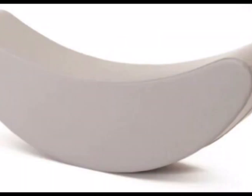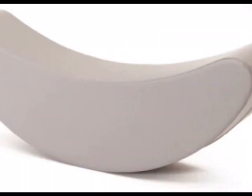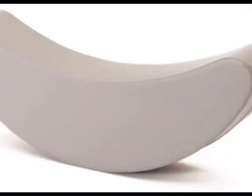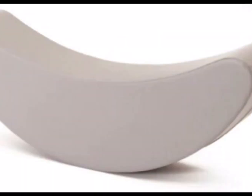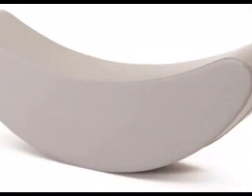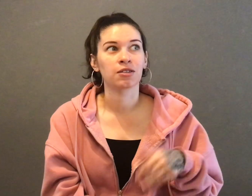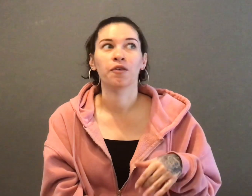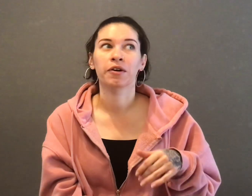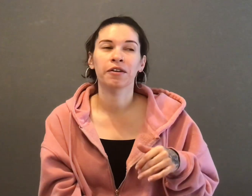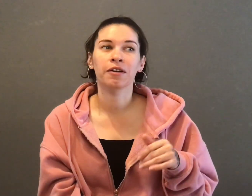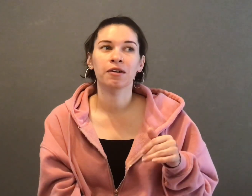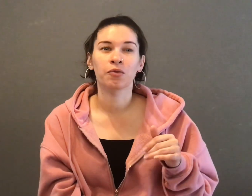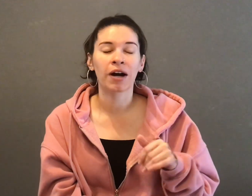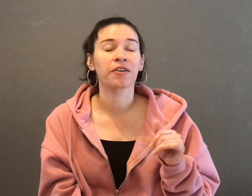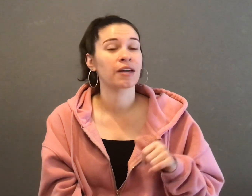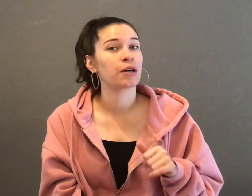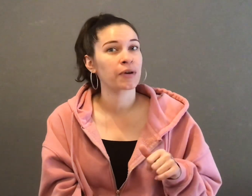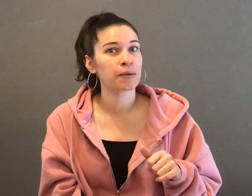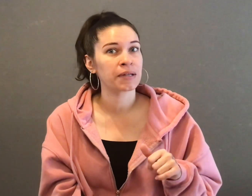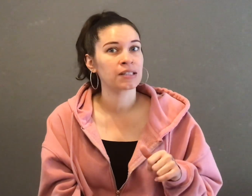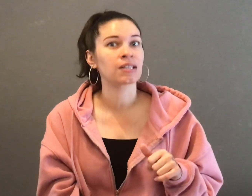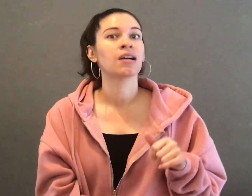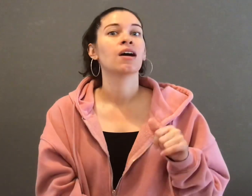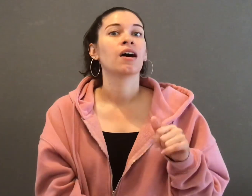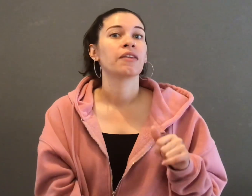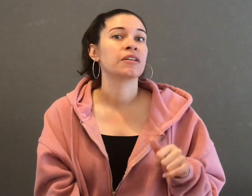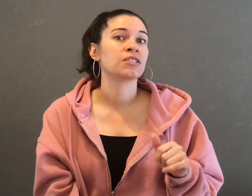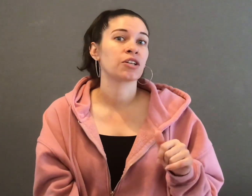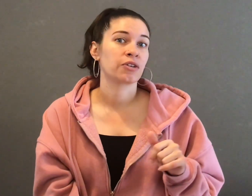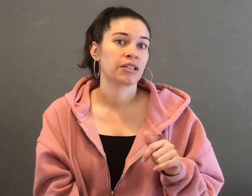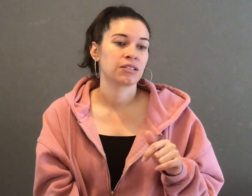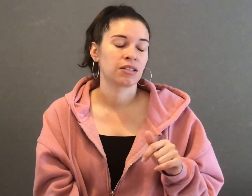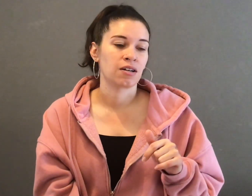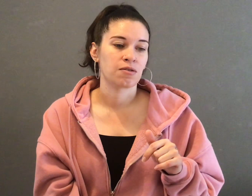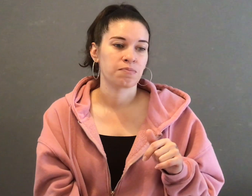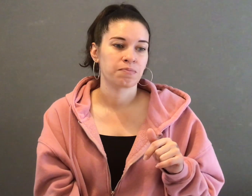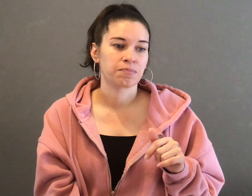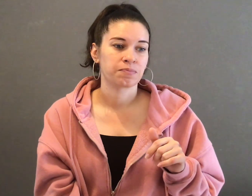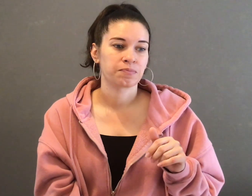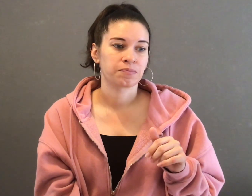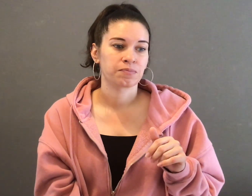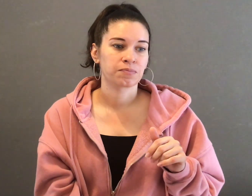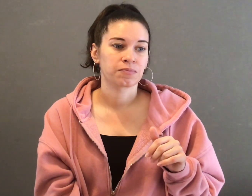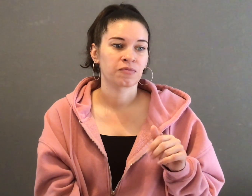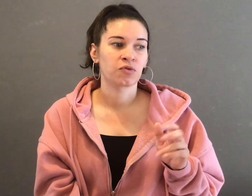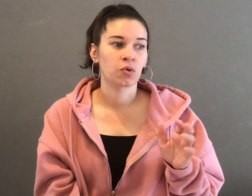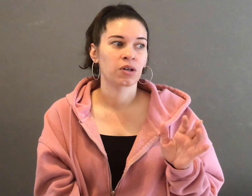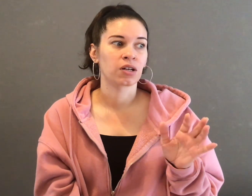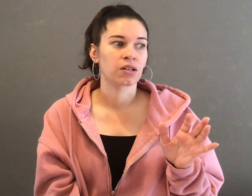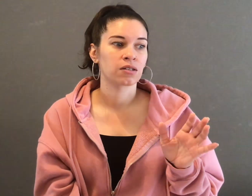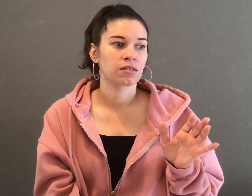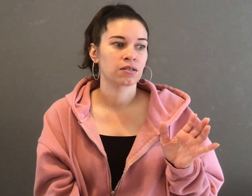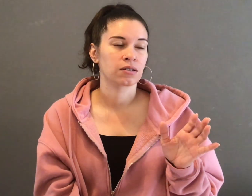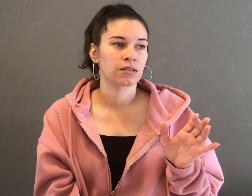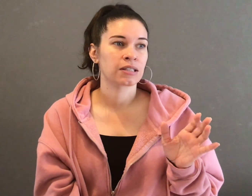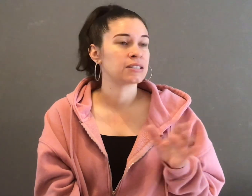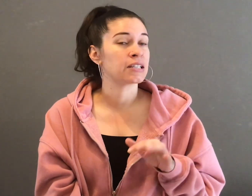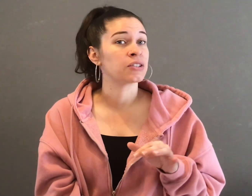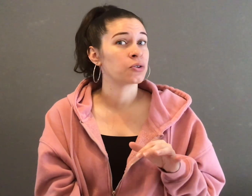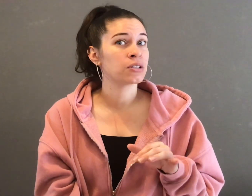disc and the soft rocker that rocker that I recommended. These are great um for kids indoors.